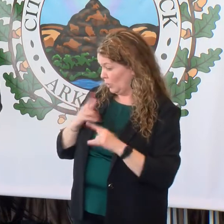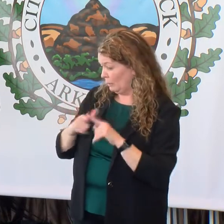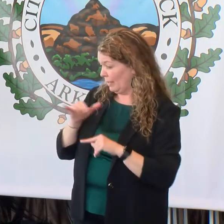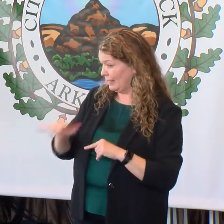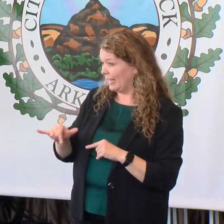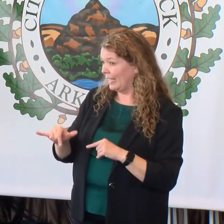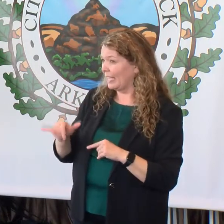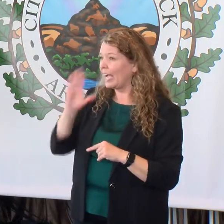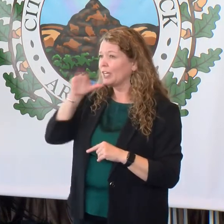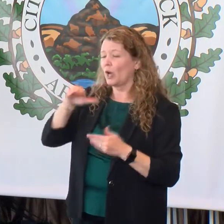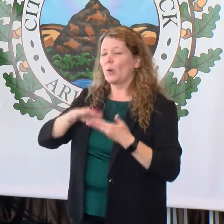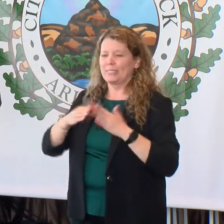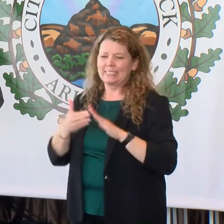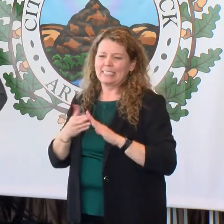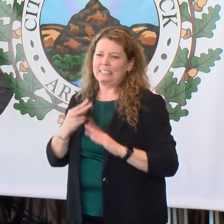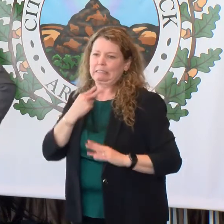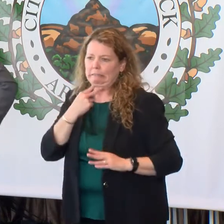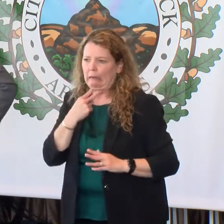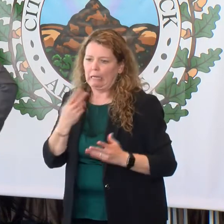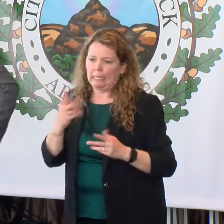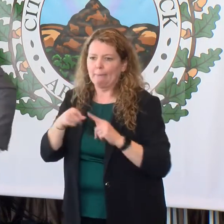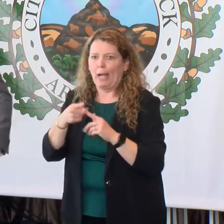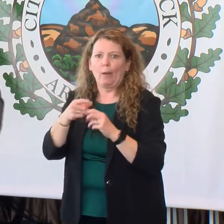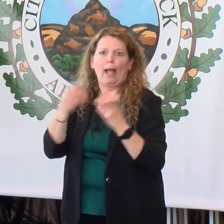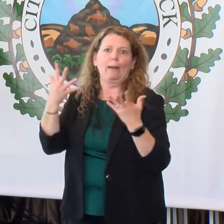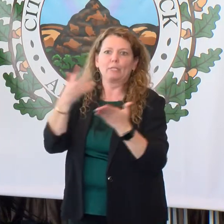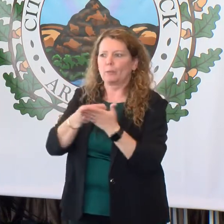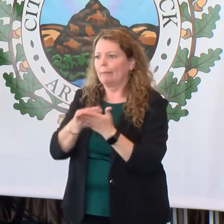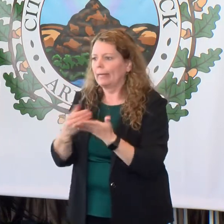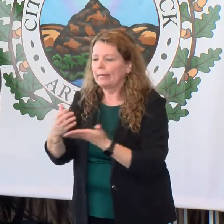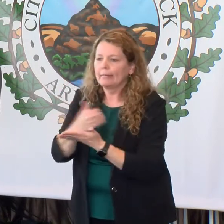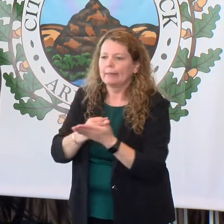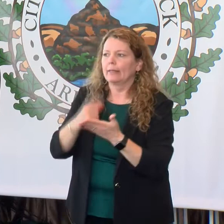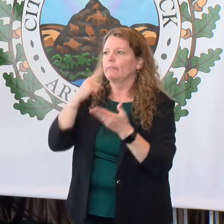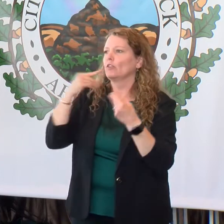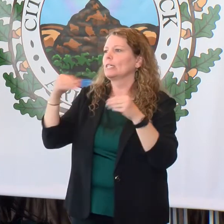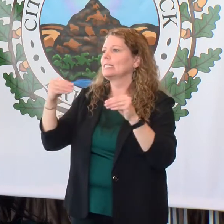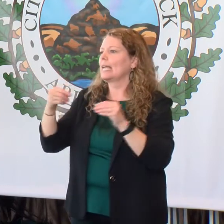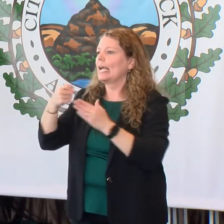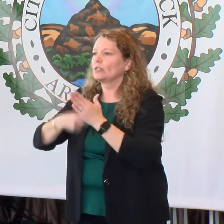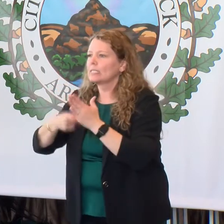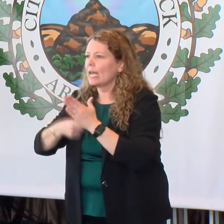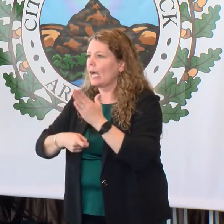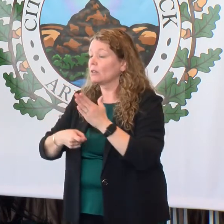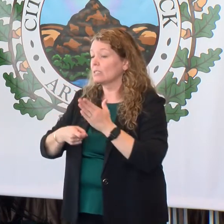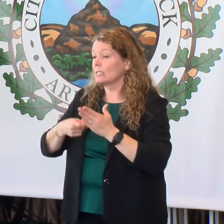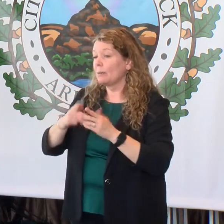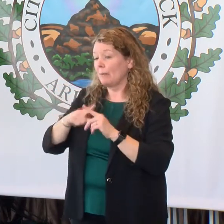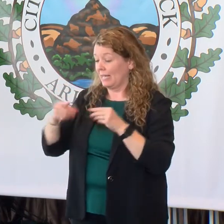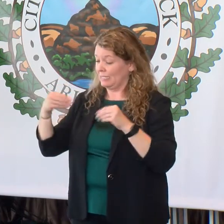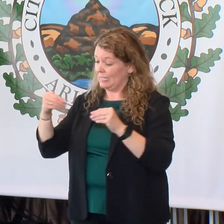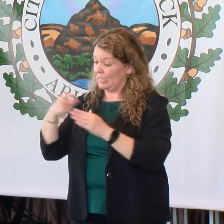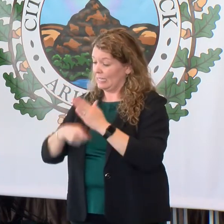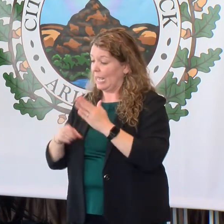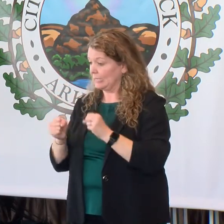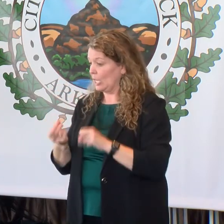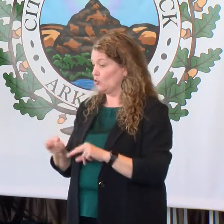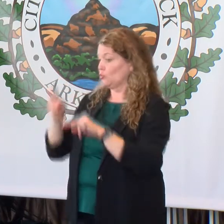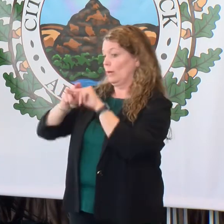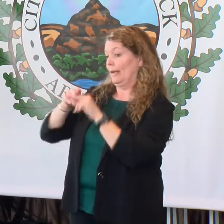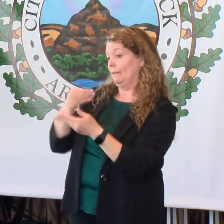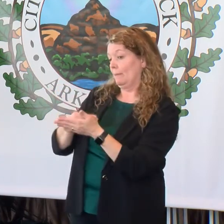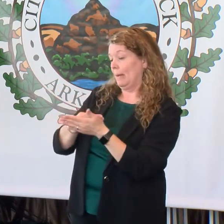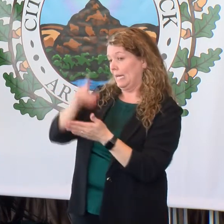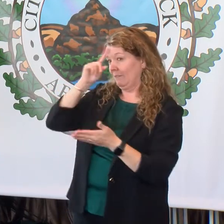the city's hands are tied to some extent to prevent the revenue, and the sales tax is perhaps a major way to raise revenue from the city's point of view.